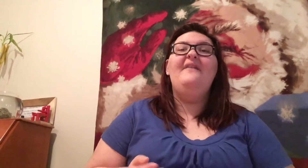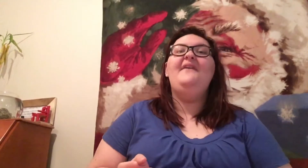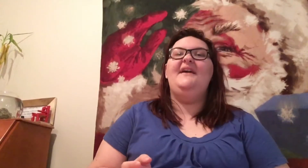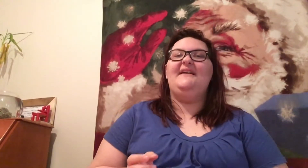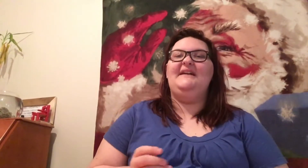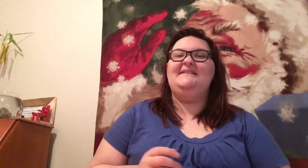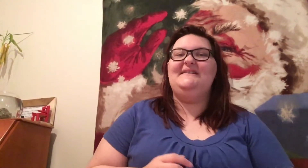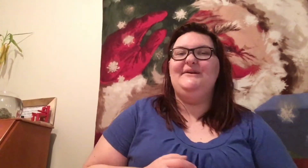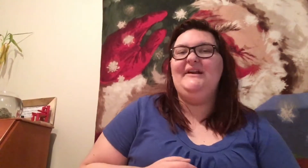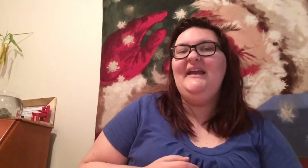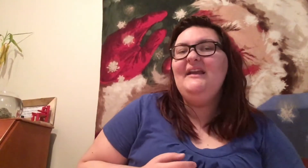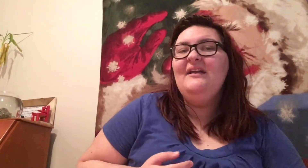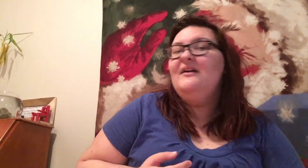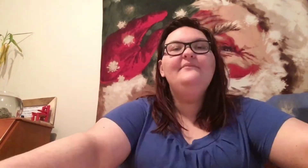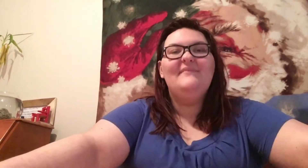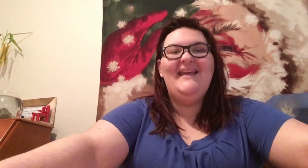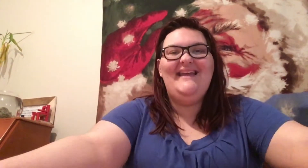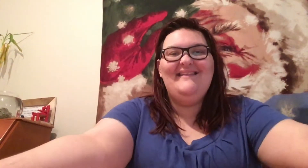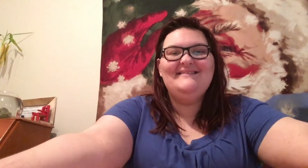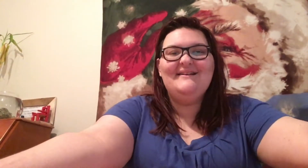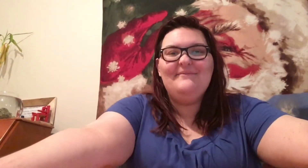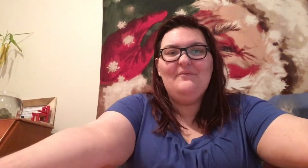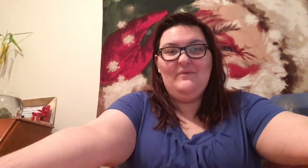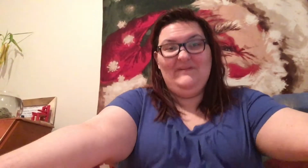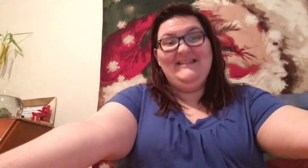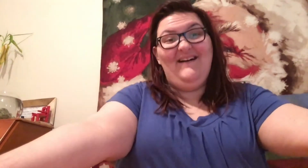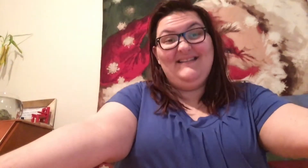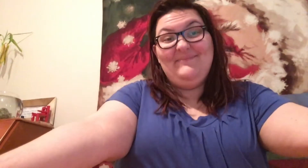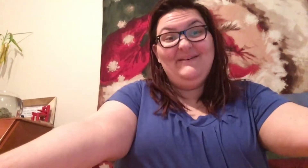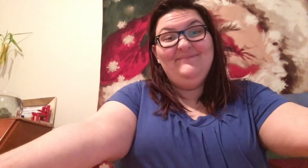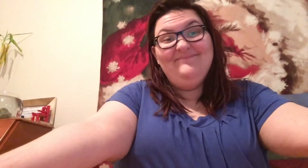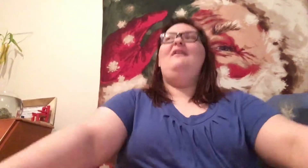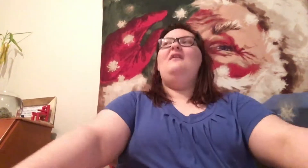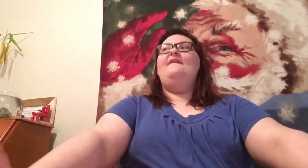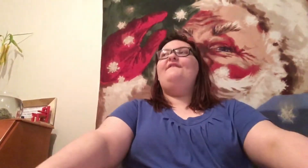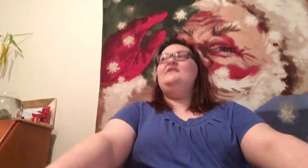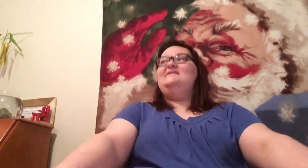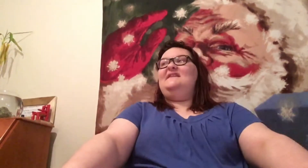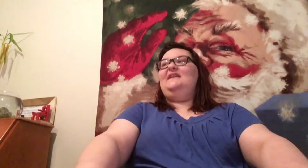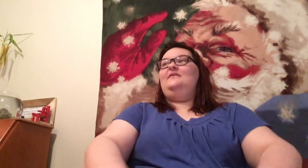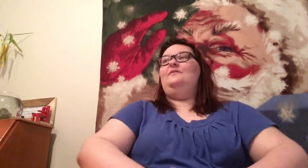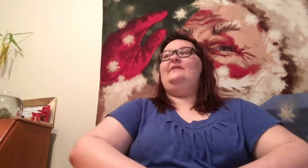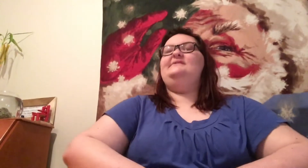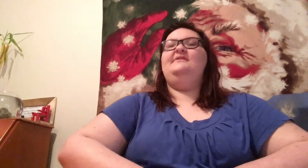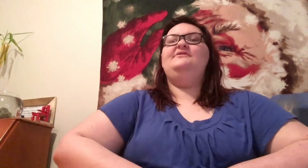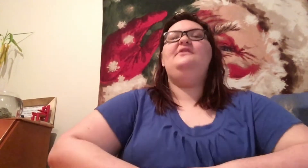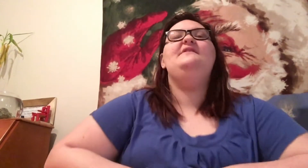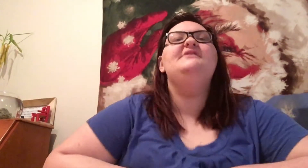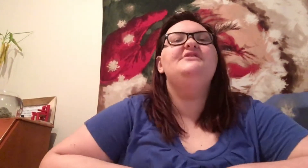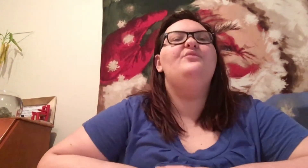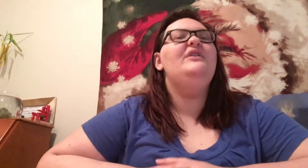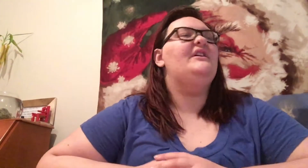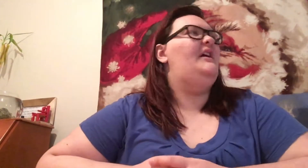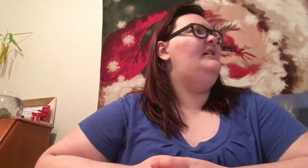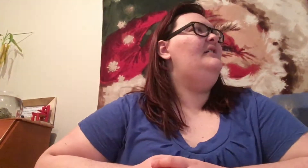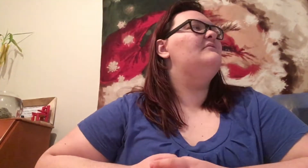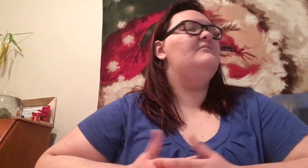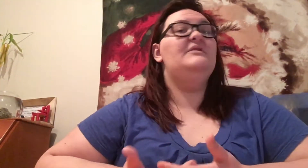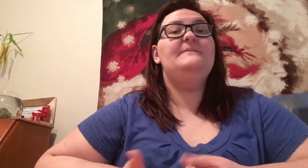And kind of slurry. And then it's not about what we talked about. First thing was, So this is your work, huh? Most